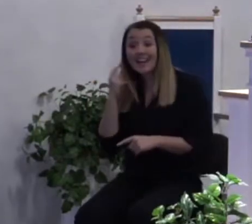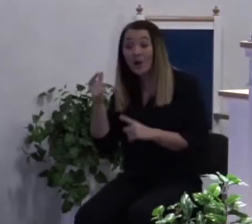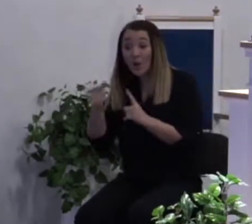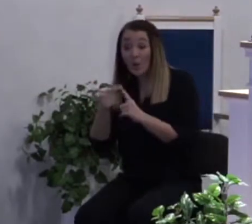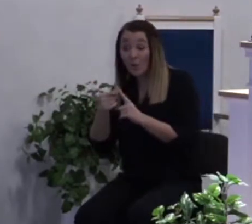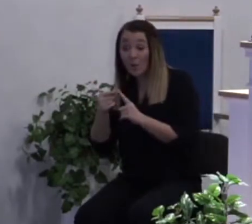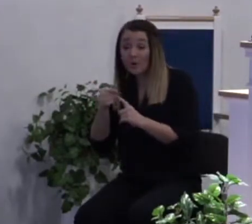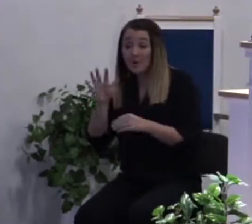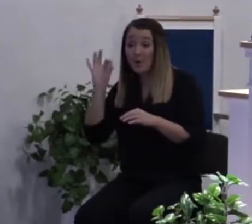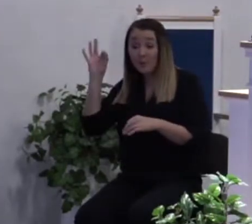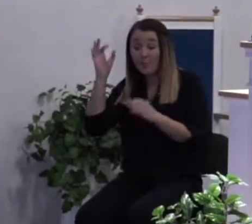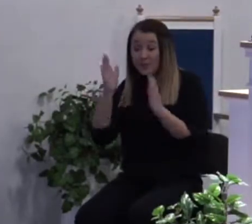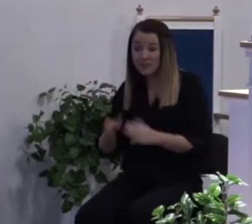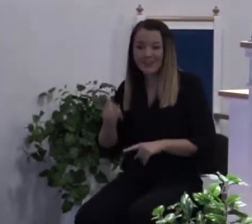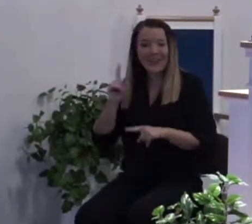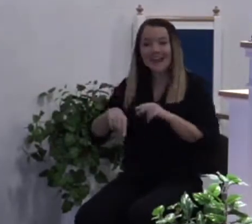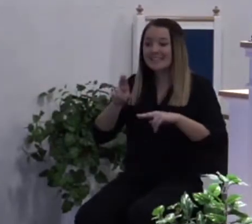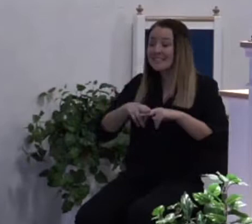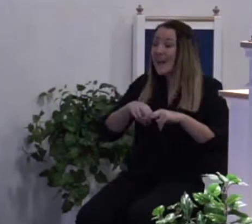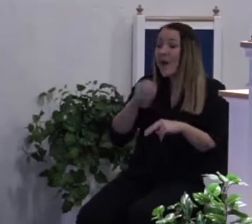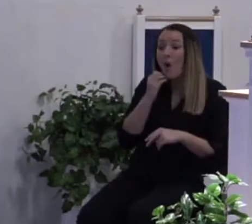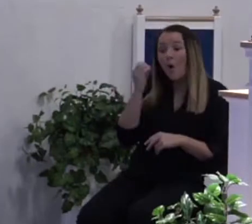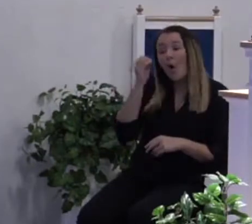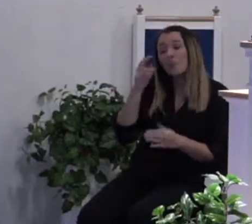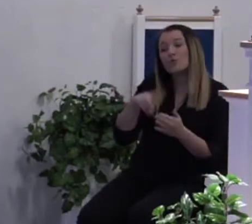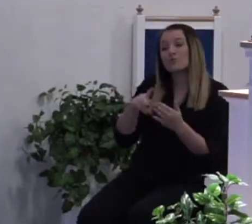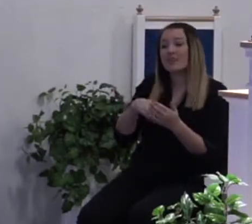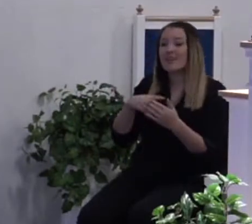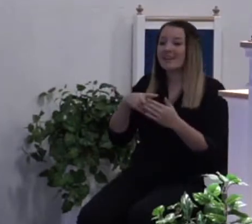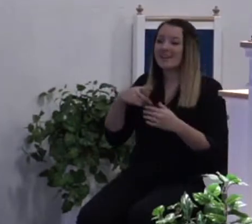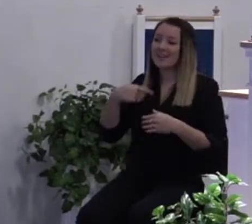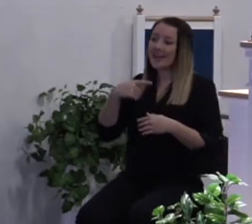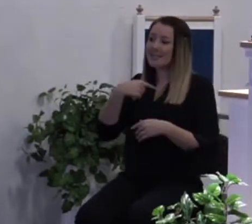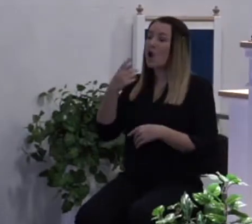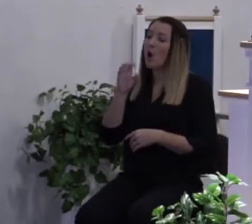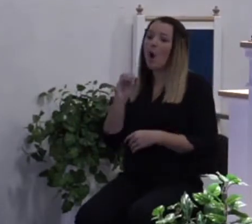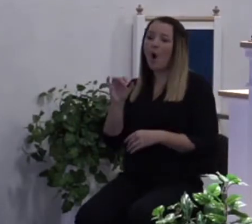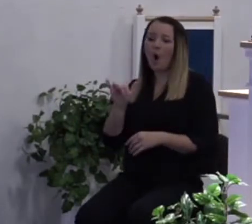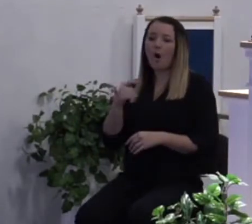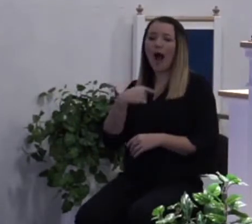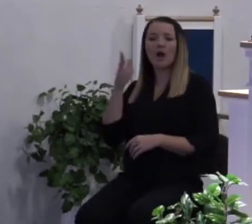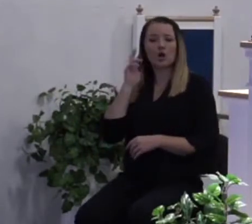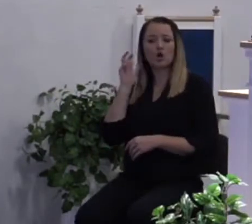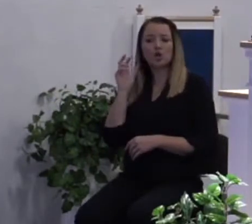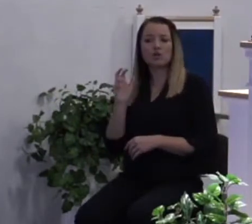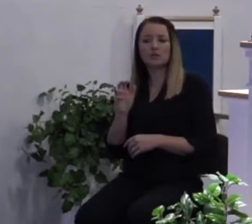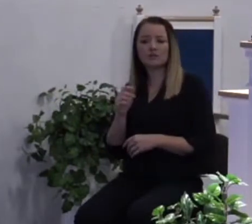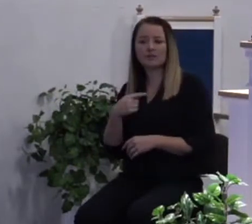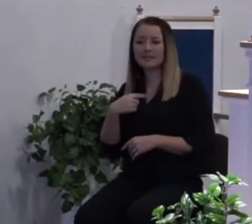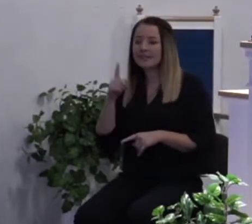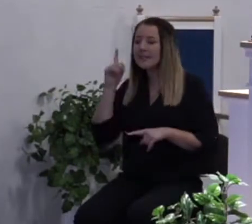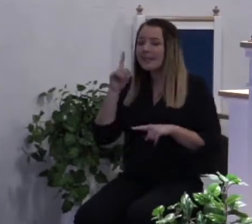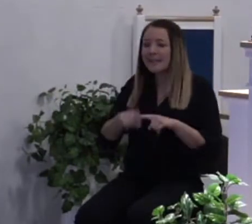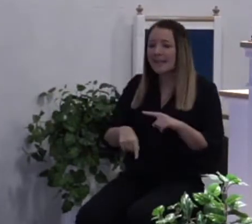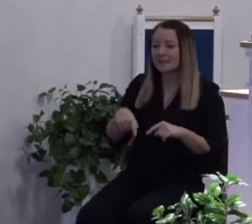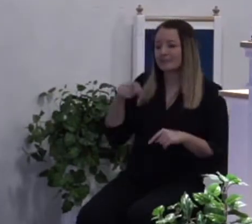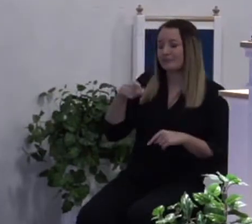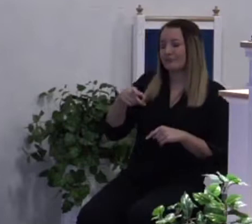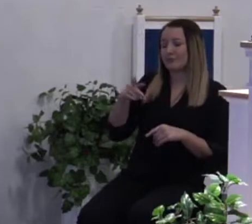You can't sit at home and read it out loud and say ah I heard it. And you can't turn your television on and get it from the